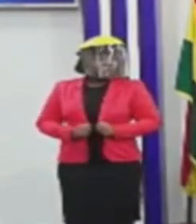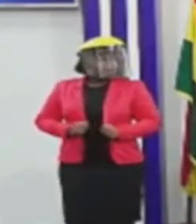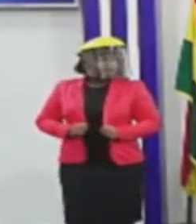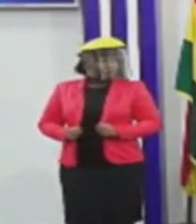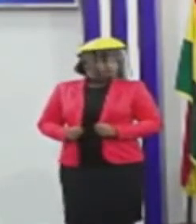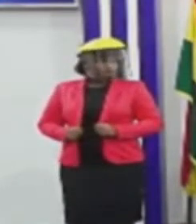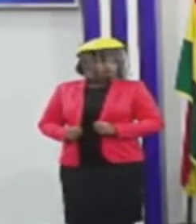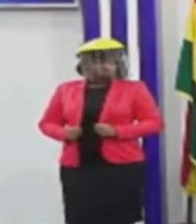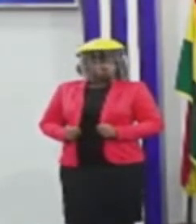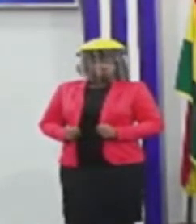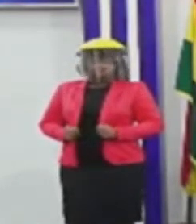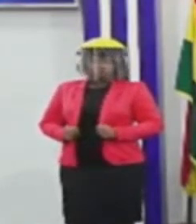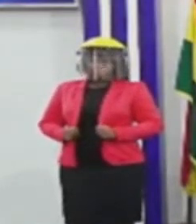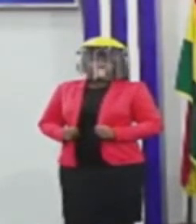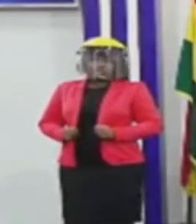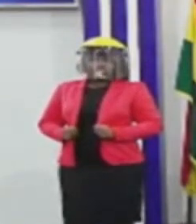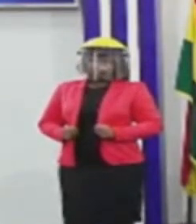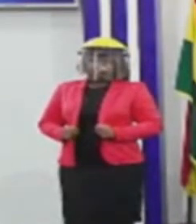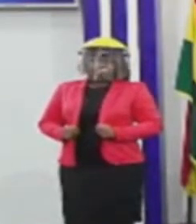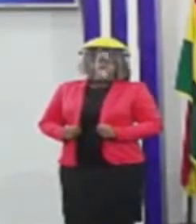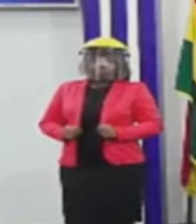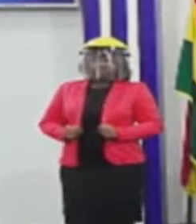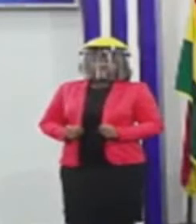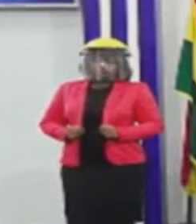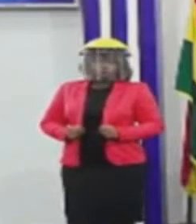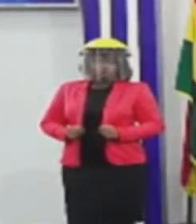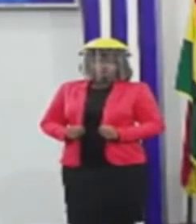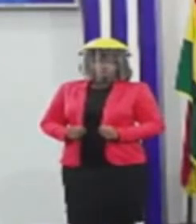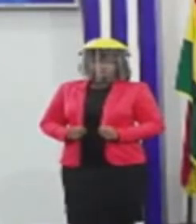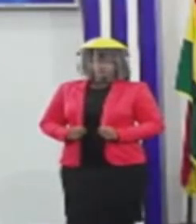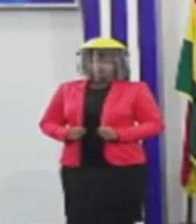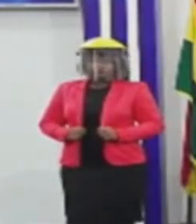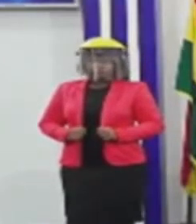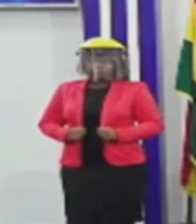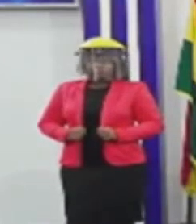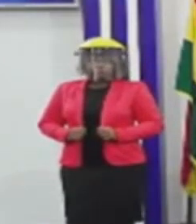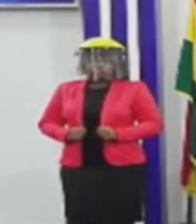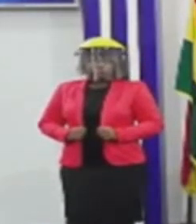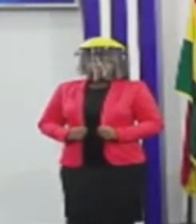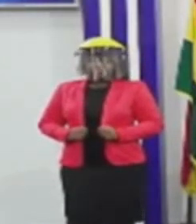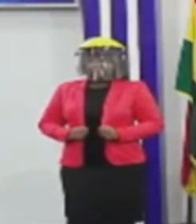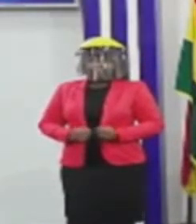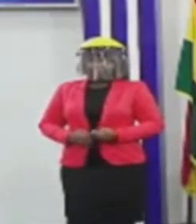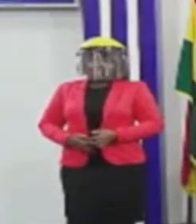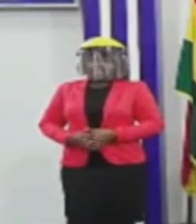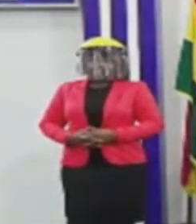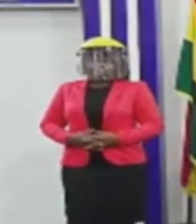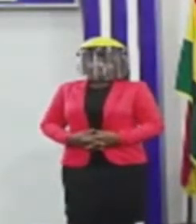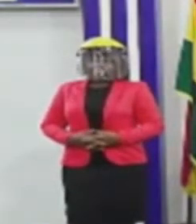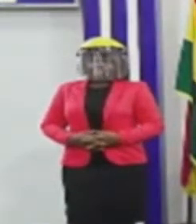the weekend now so mokka said it will only observe this social distance and here i put your calls to be my concerns to be said